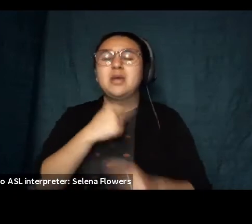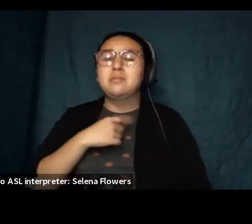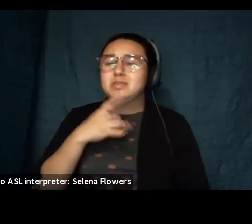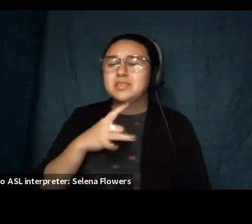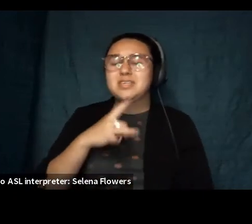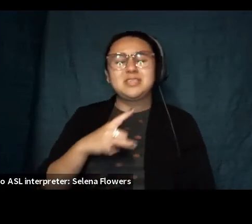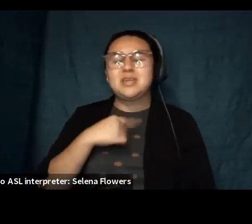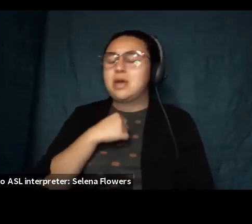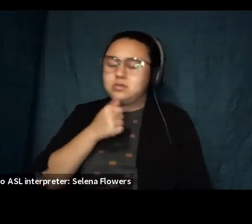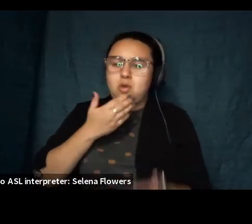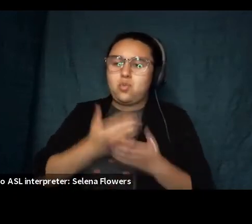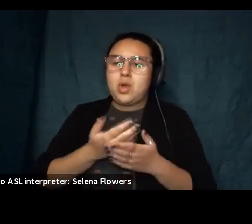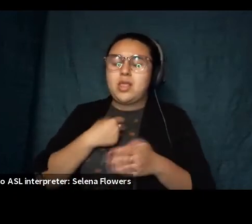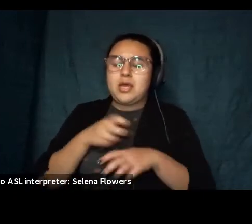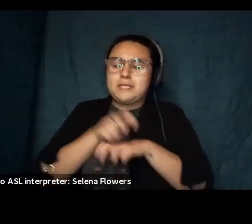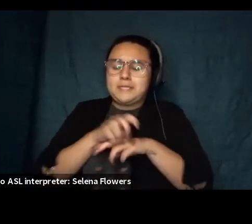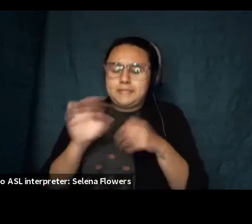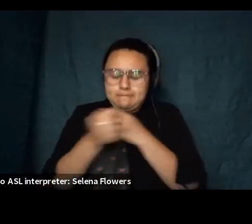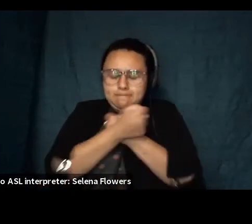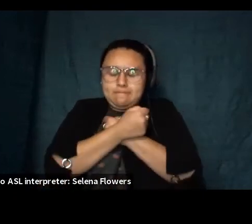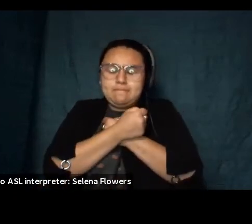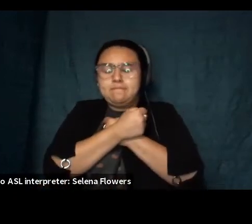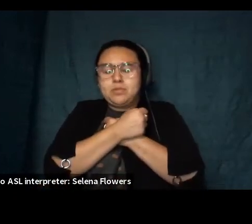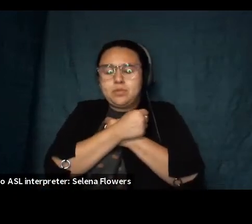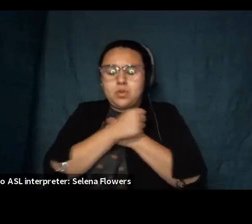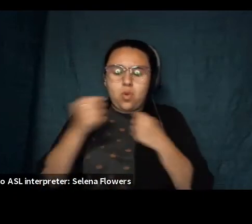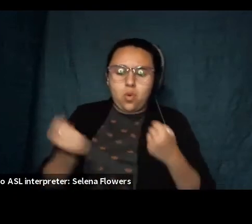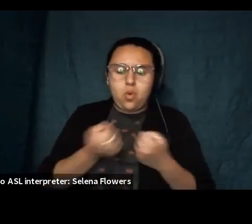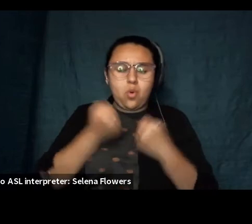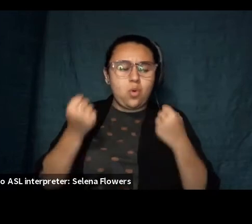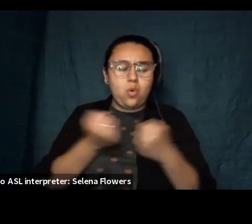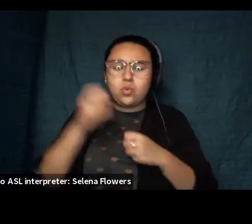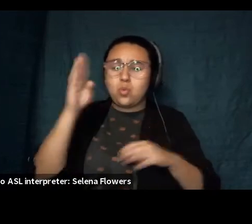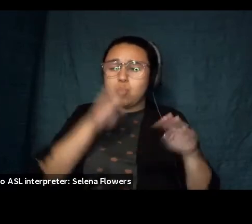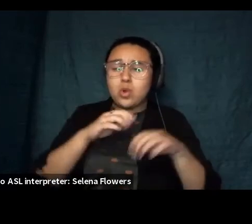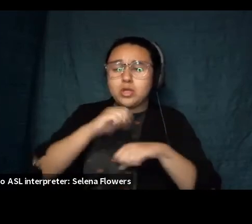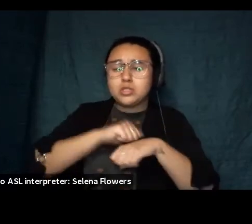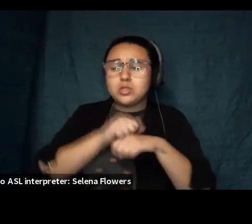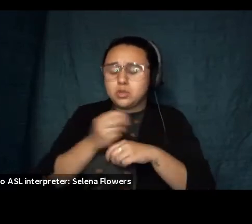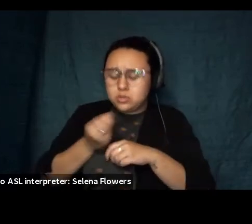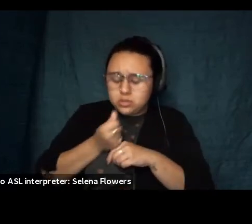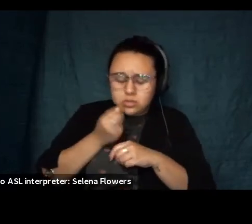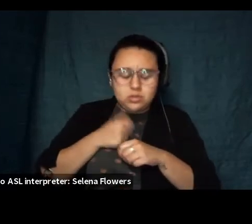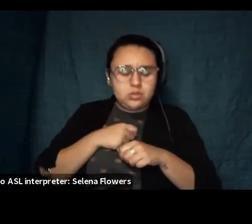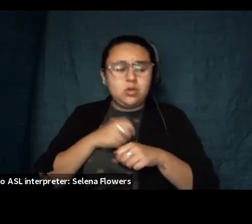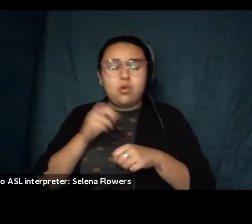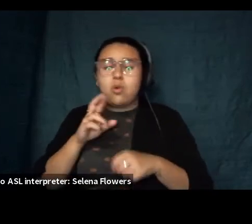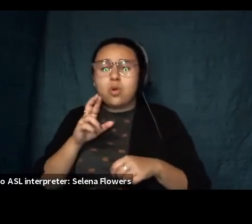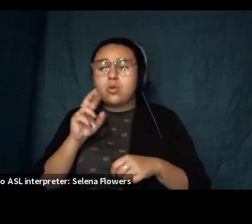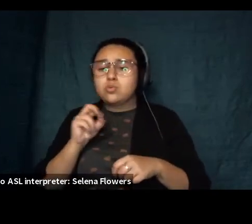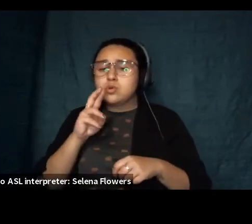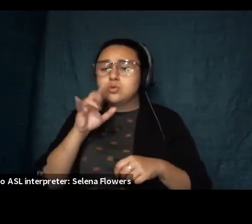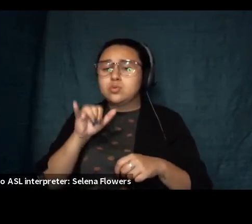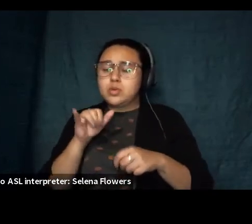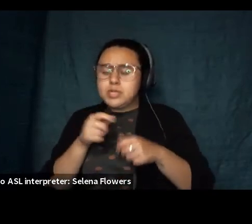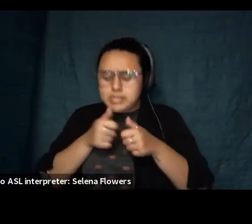body like other people hold worry stones or rosaries for reassurance to remind myself of what exists if i